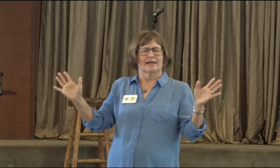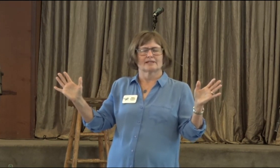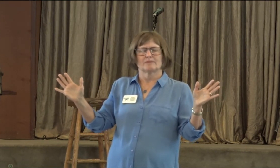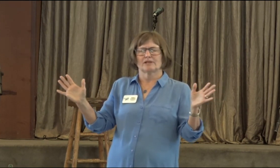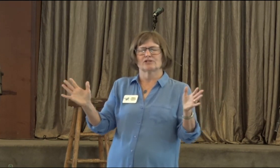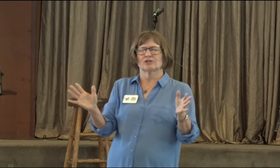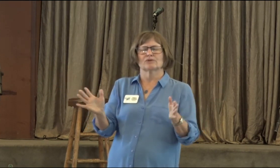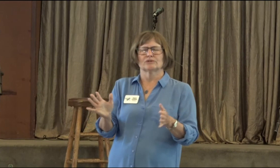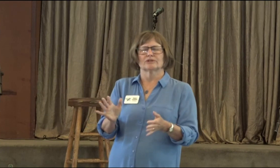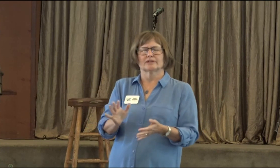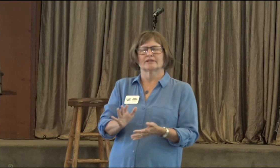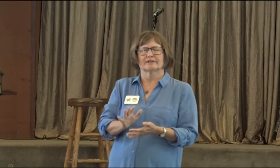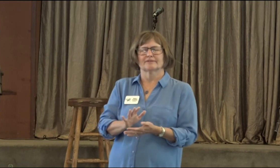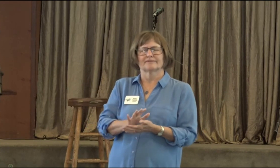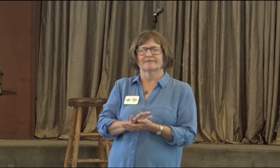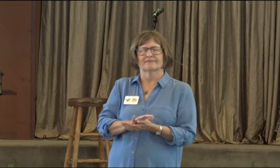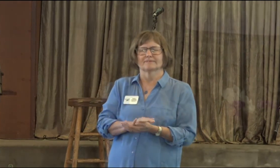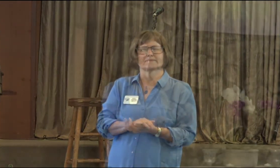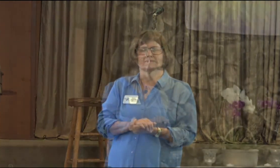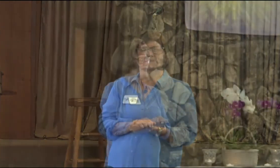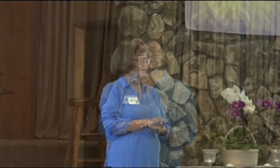Thanks be to you, O Lord.